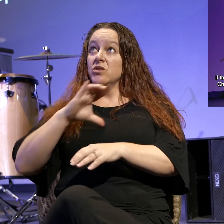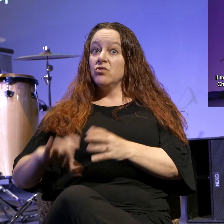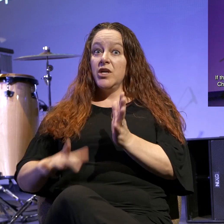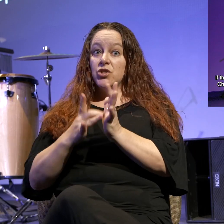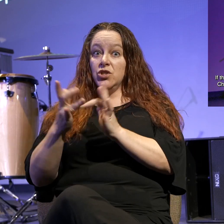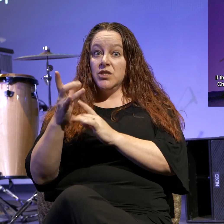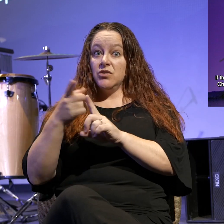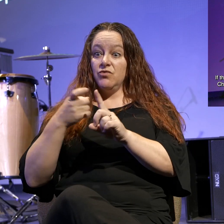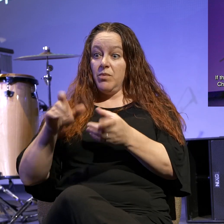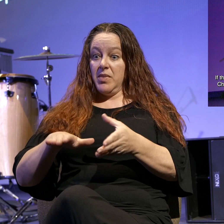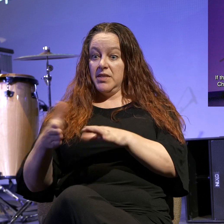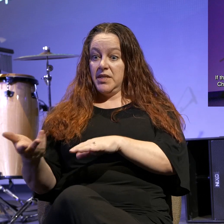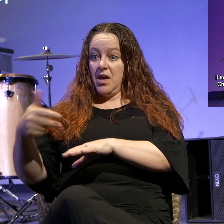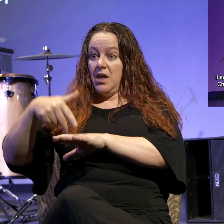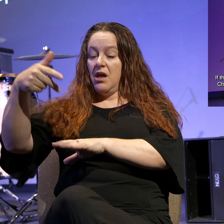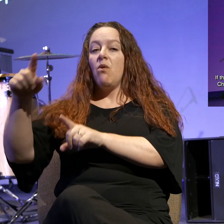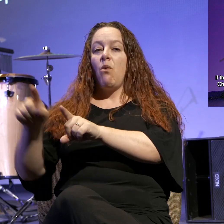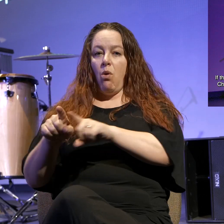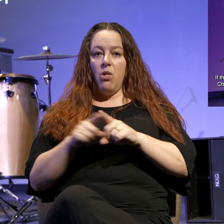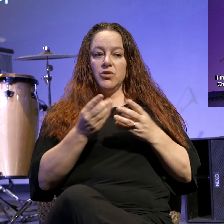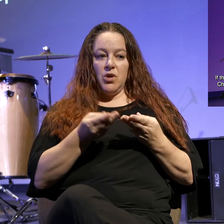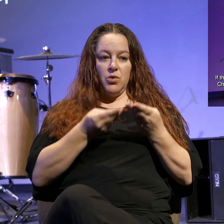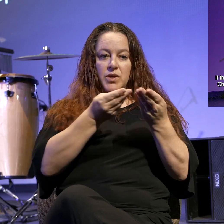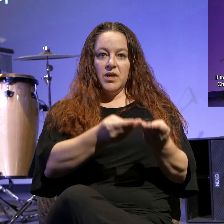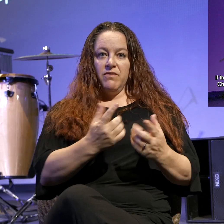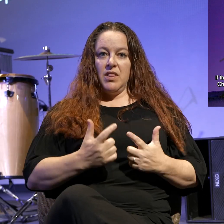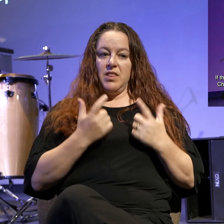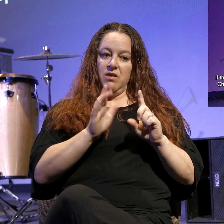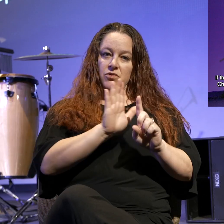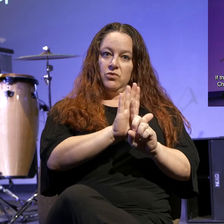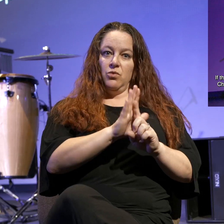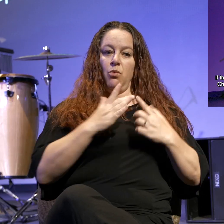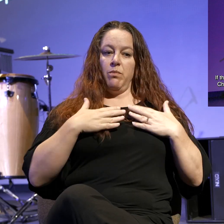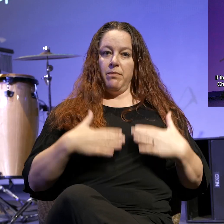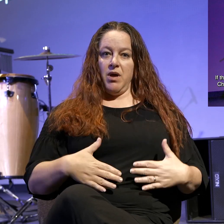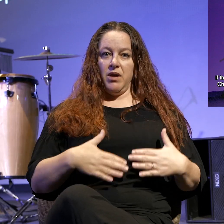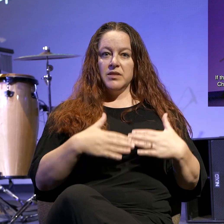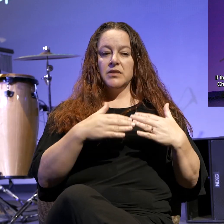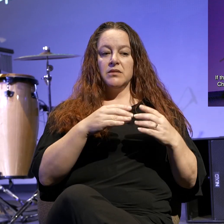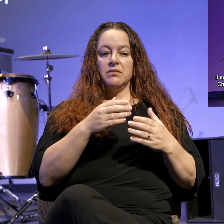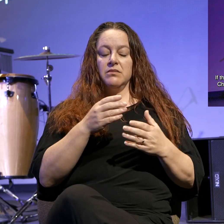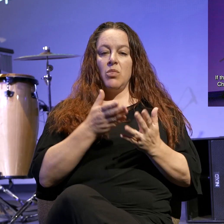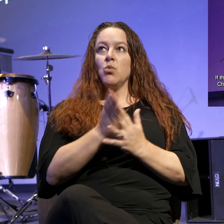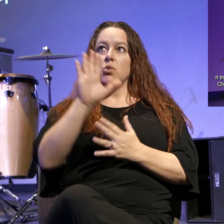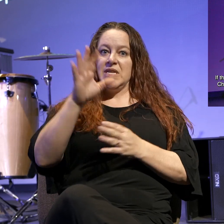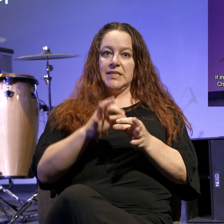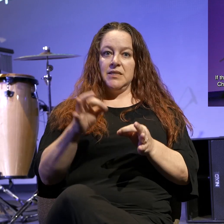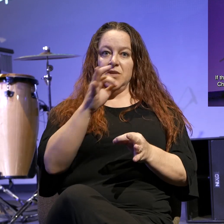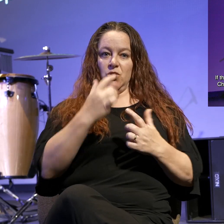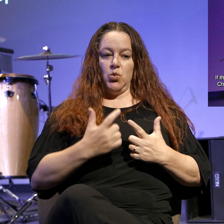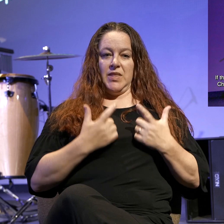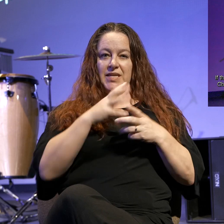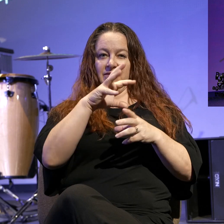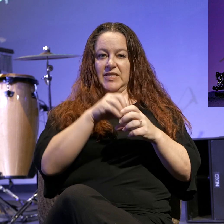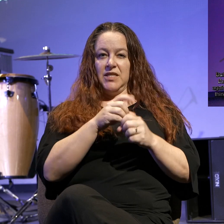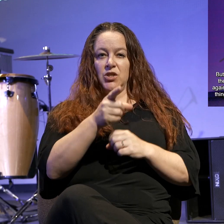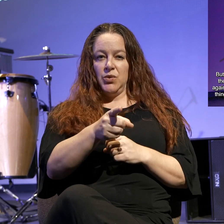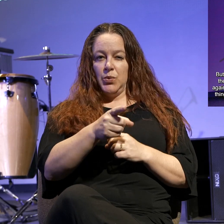from the dead will also give life to your mortal bodies through His Spirit who dwells in you.